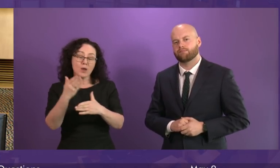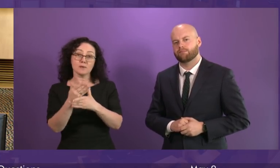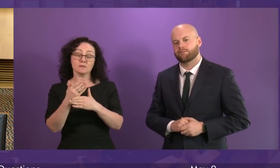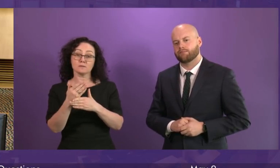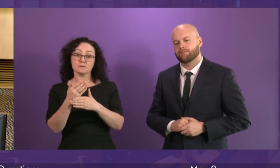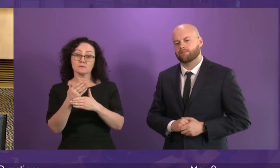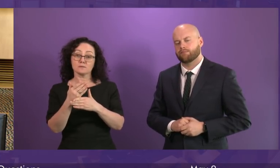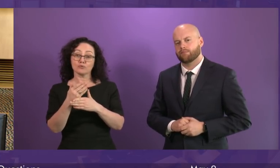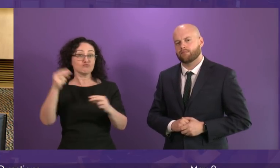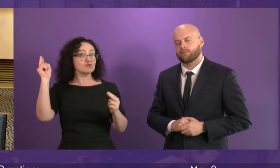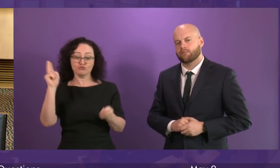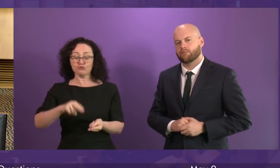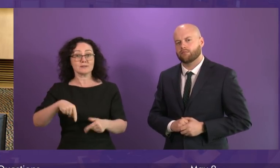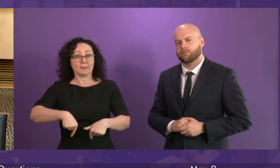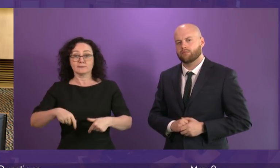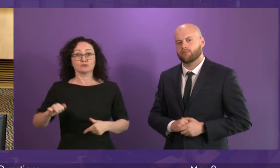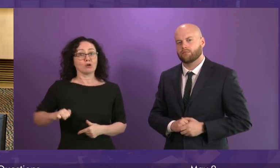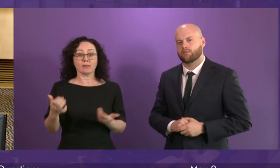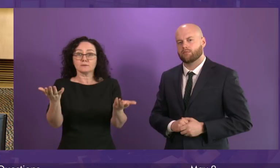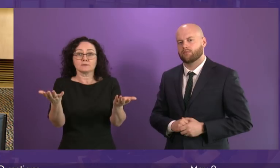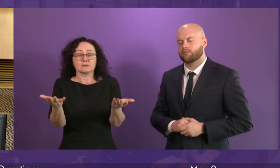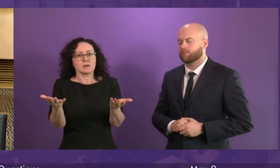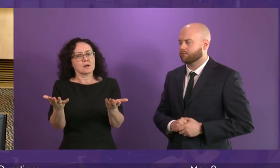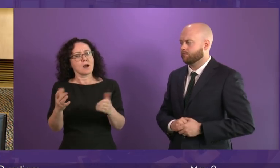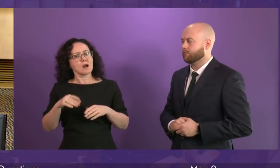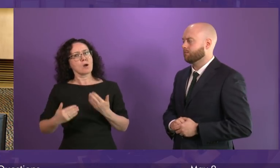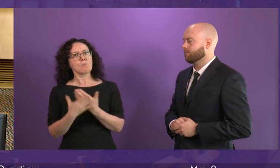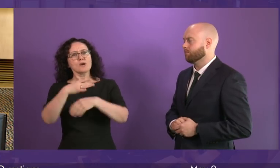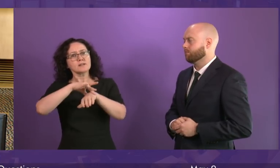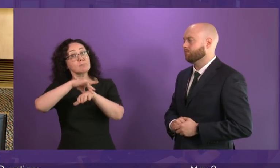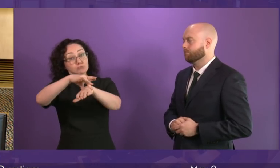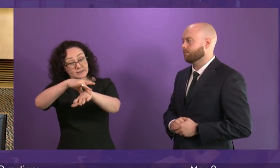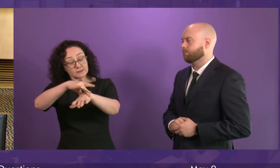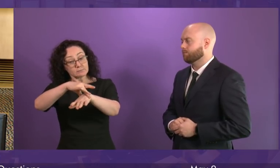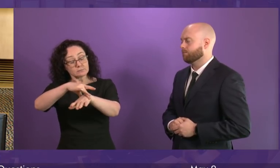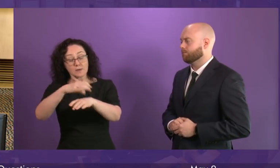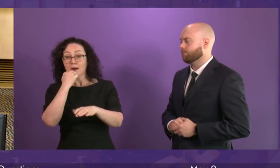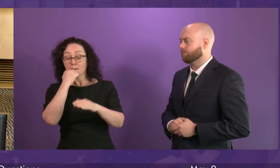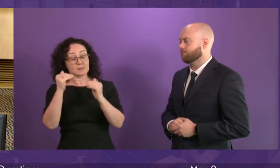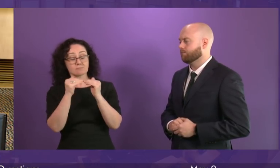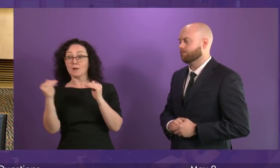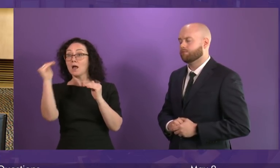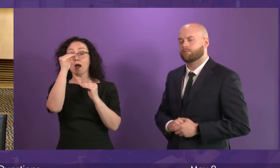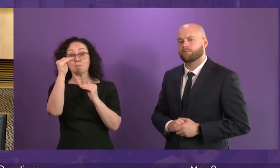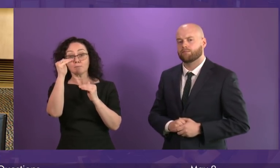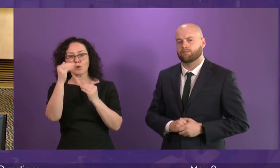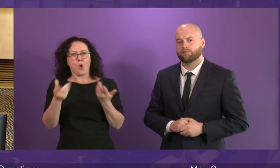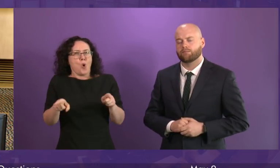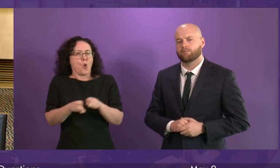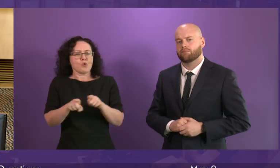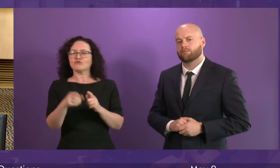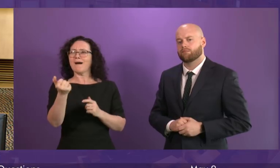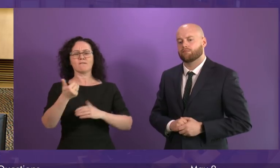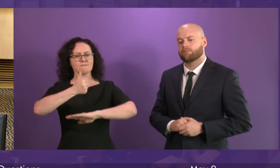five years. We also see modern apprenticeships increasing. There are now foundation apprenticeships